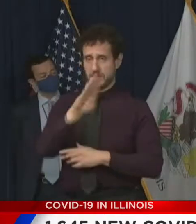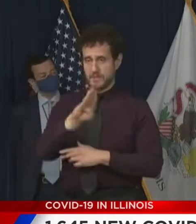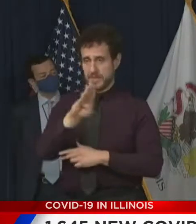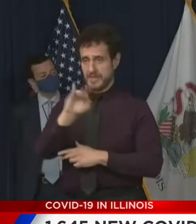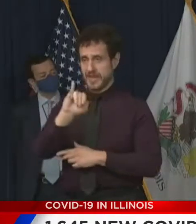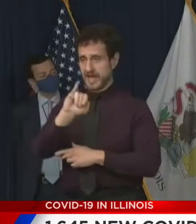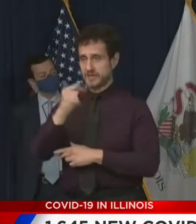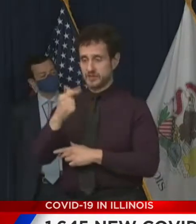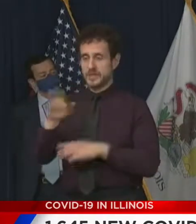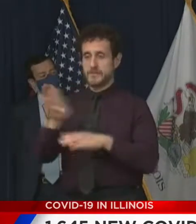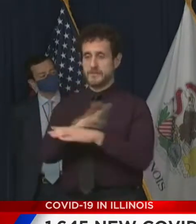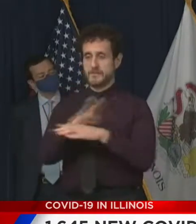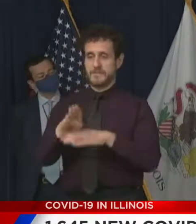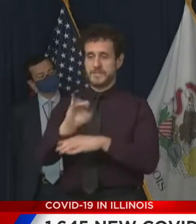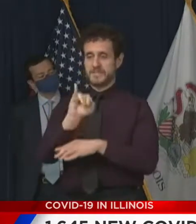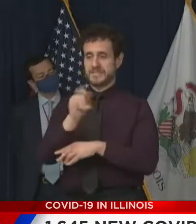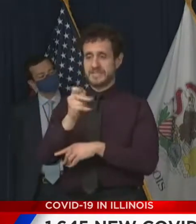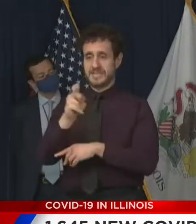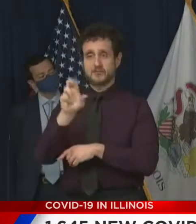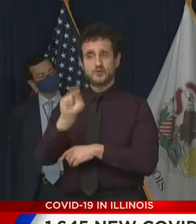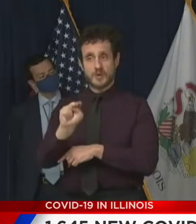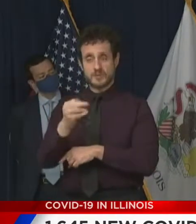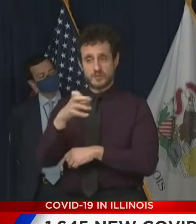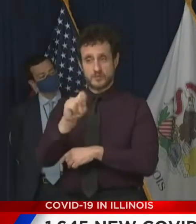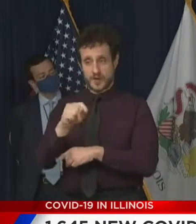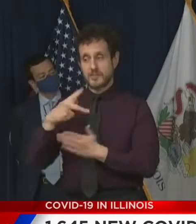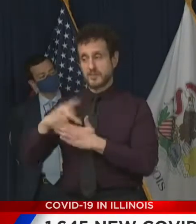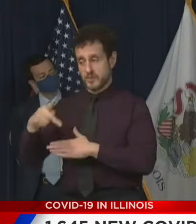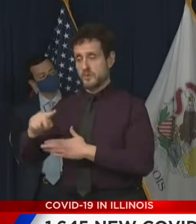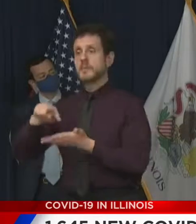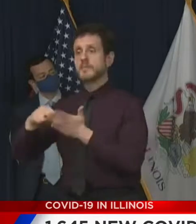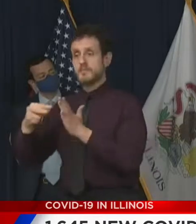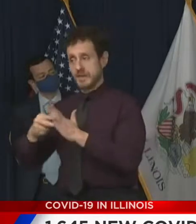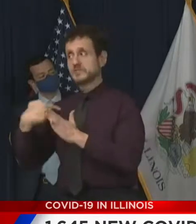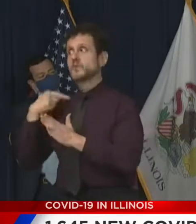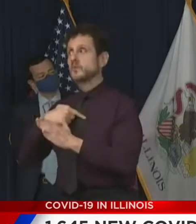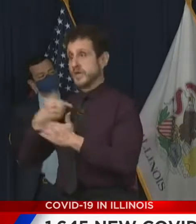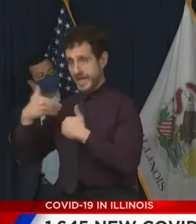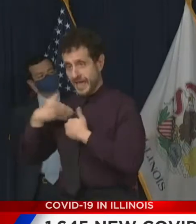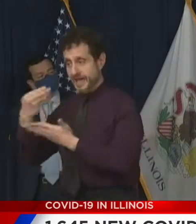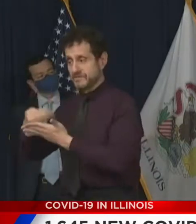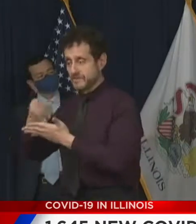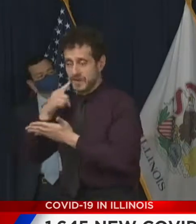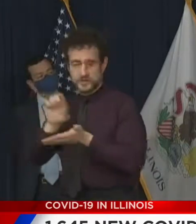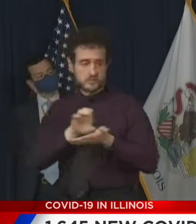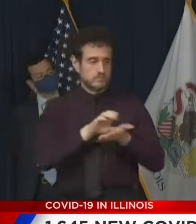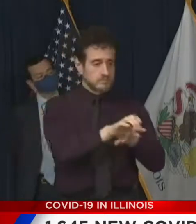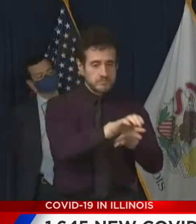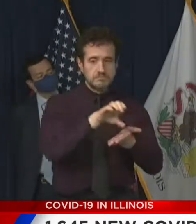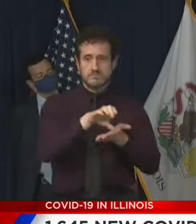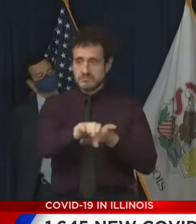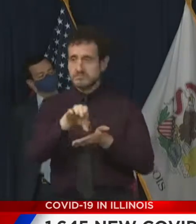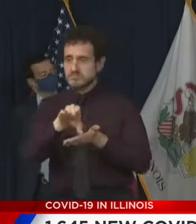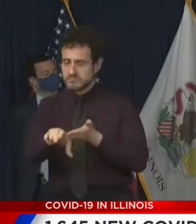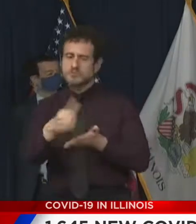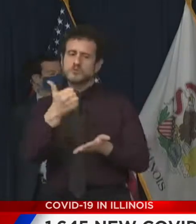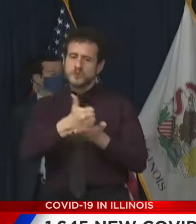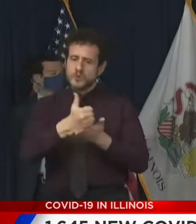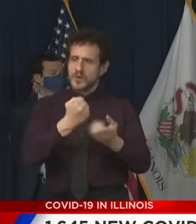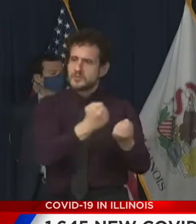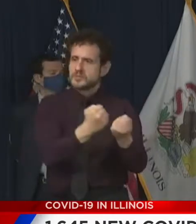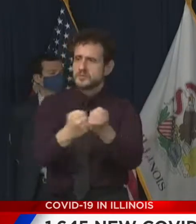But not only that, it allows us to get the word out, to